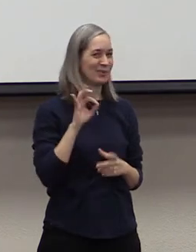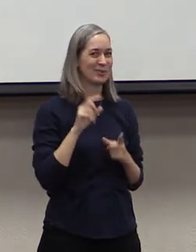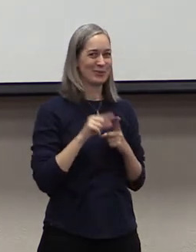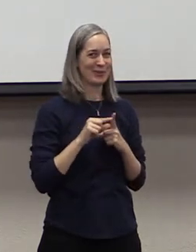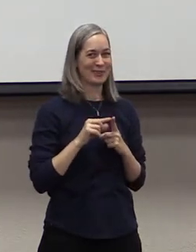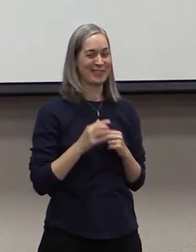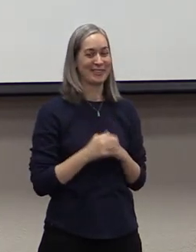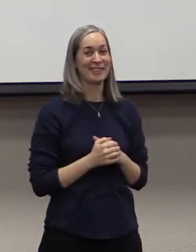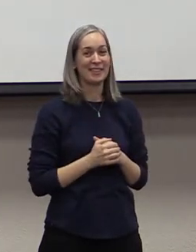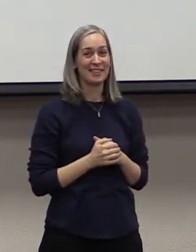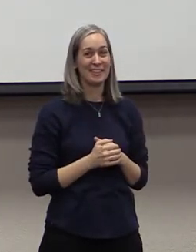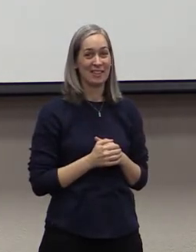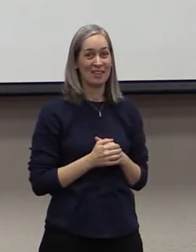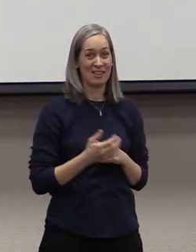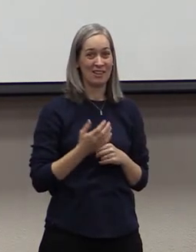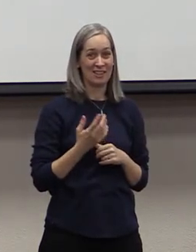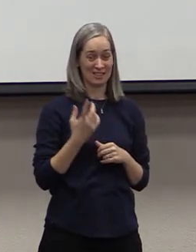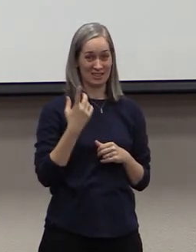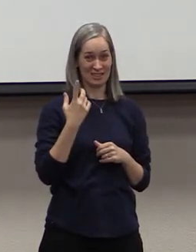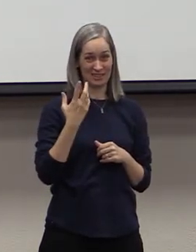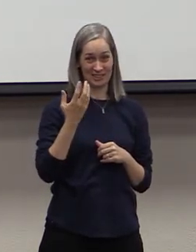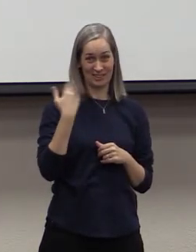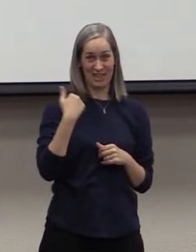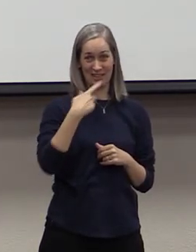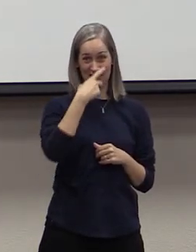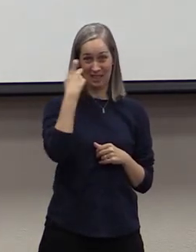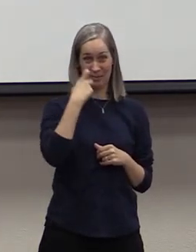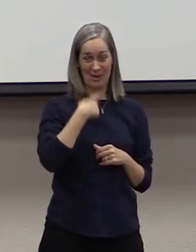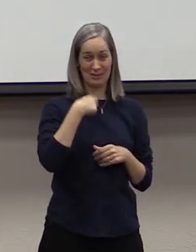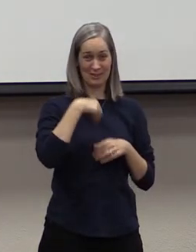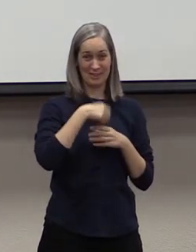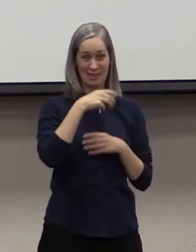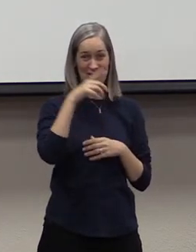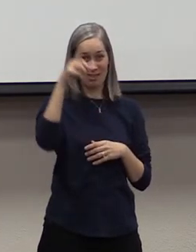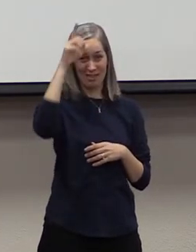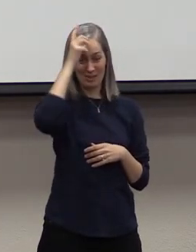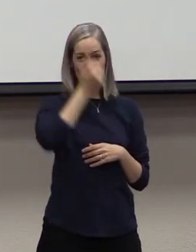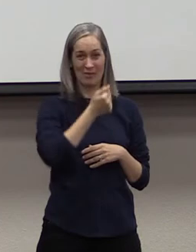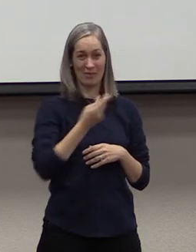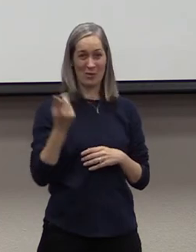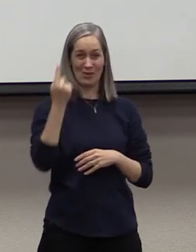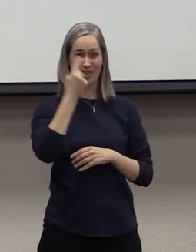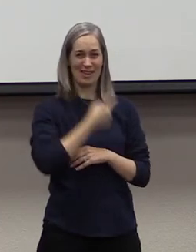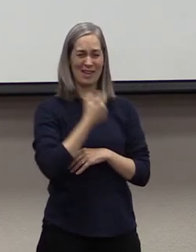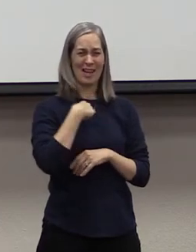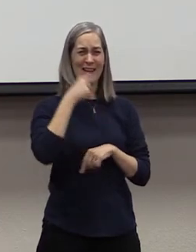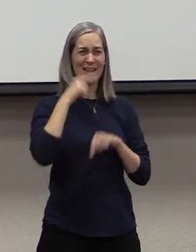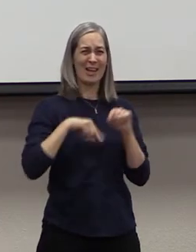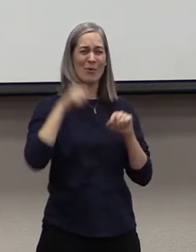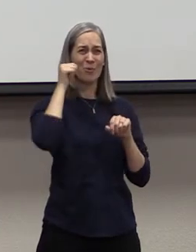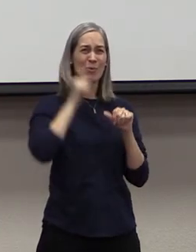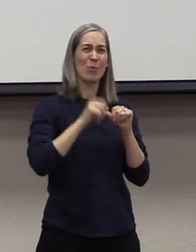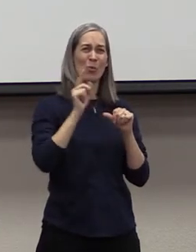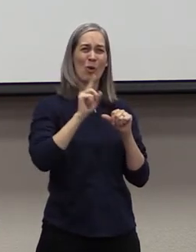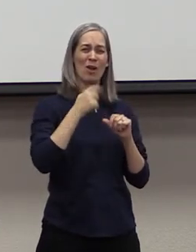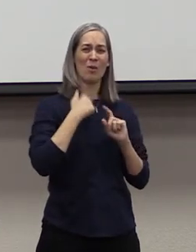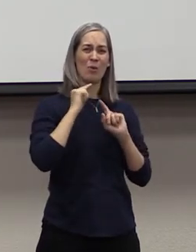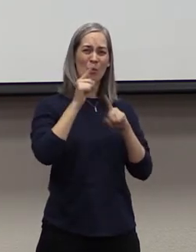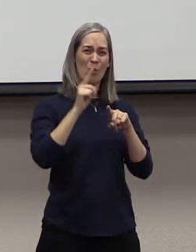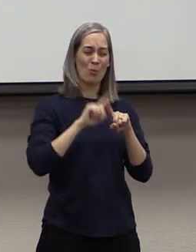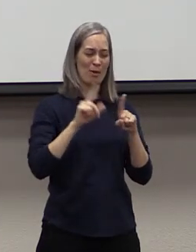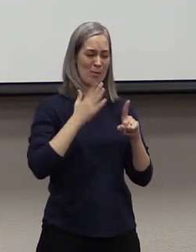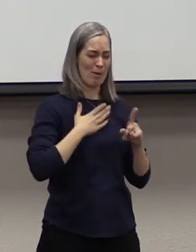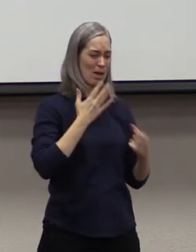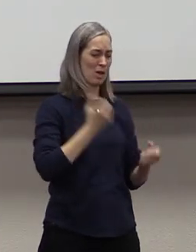So this summer, I was in Lubbock for a few days, and I can't remember exactly where I was going, but I had loaded up my